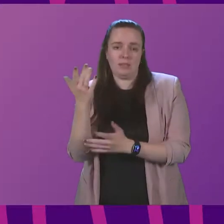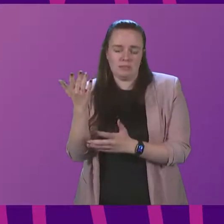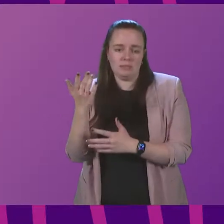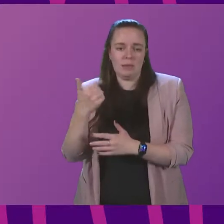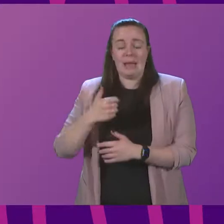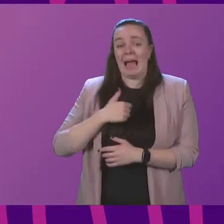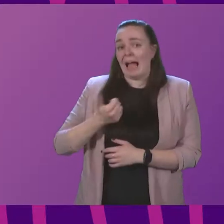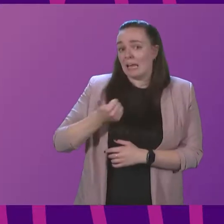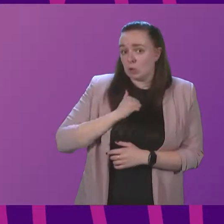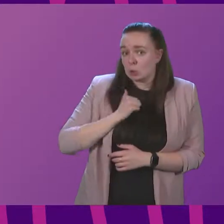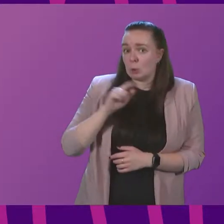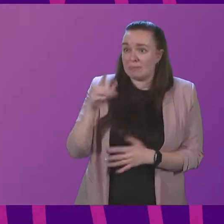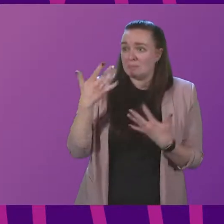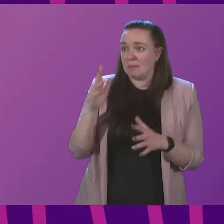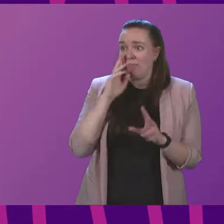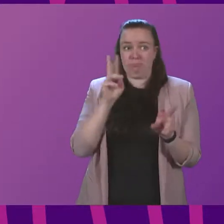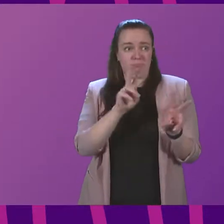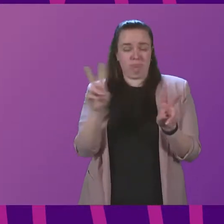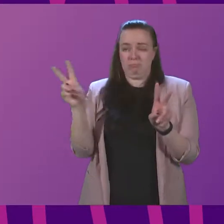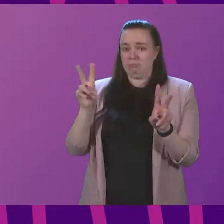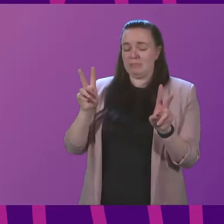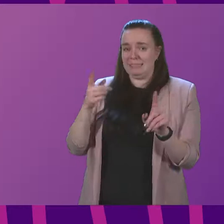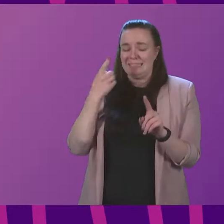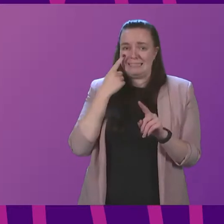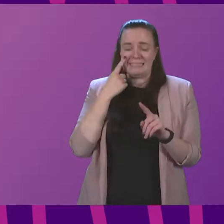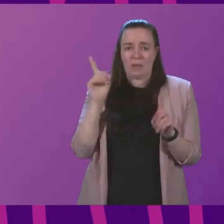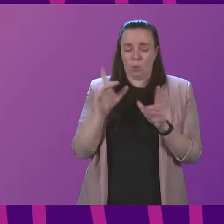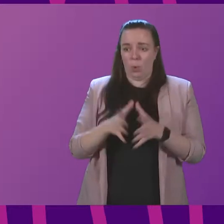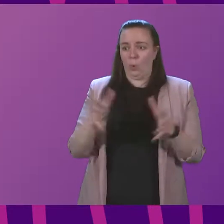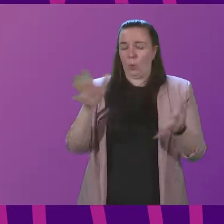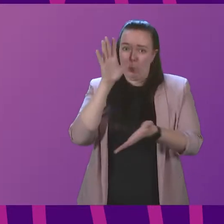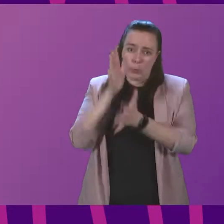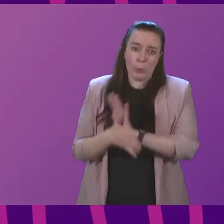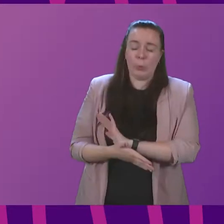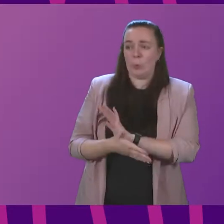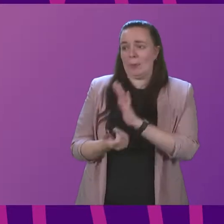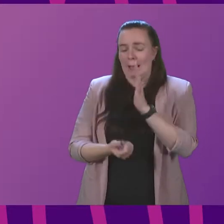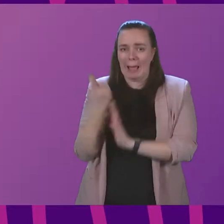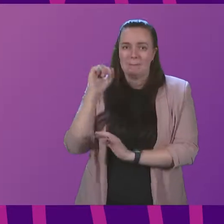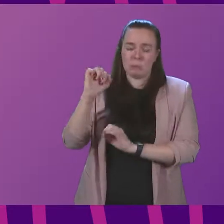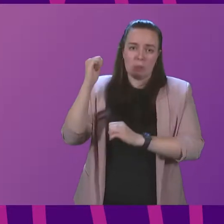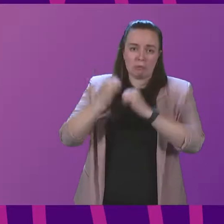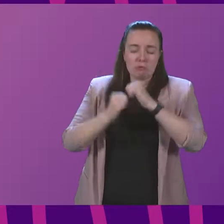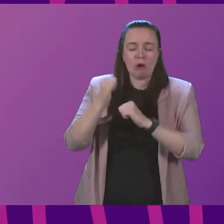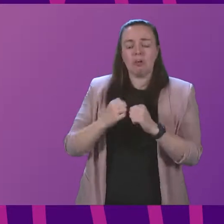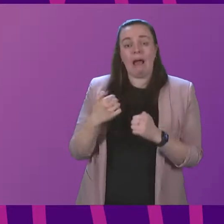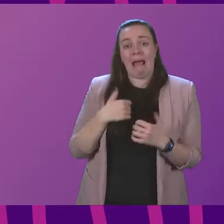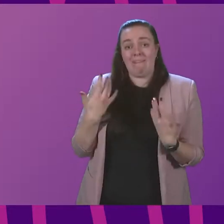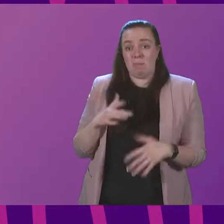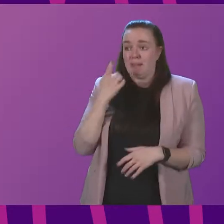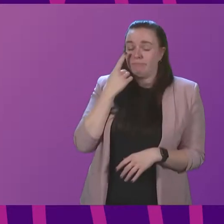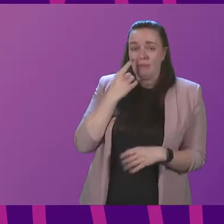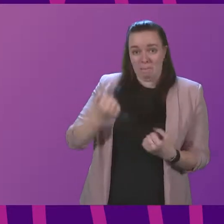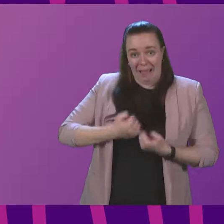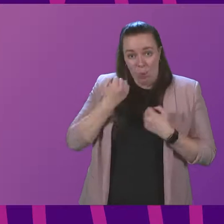I assume he has looked around about him to see the scale of the damage that has been done to the infrastructure. I have looked around it in my own